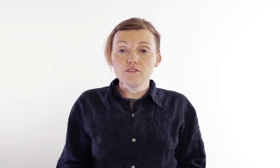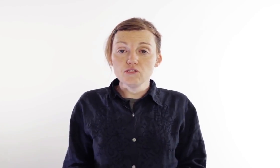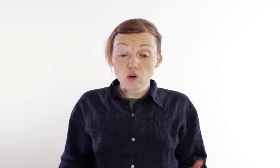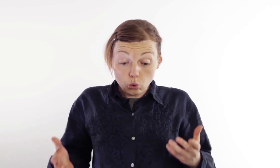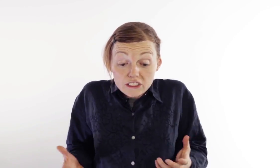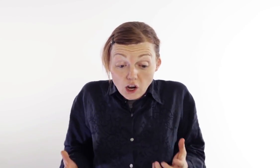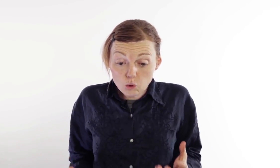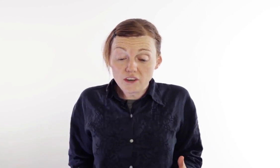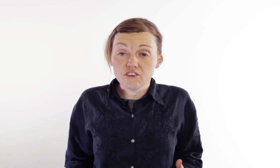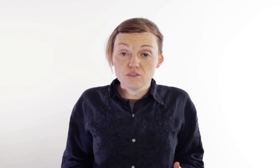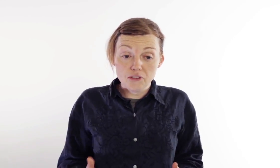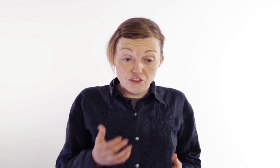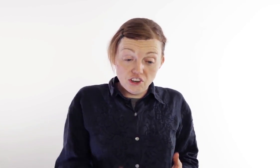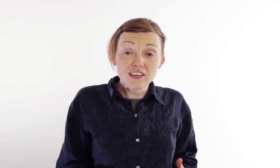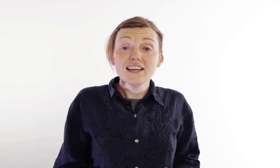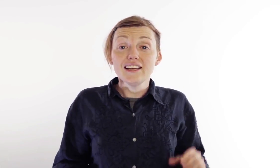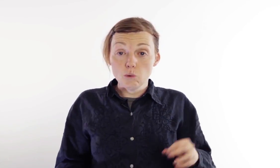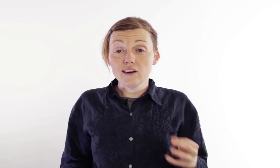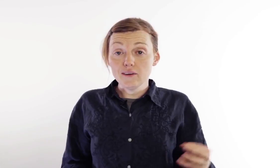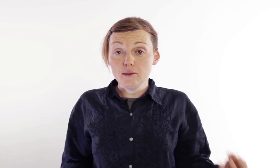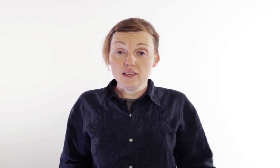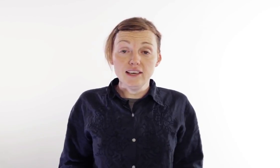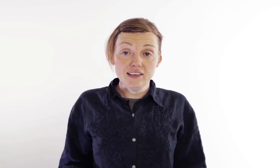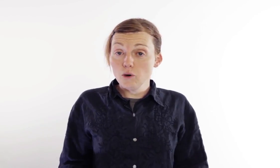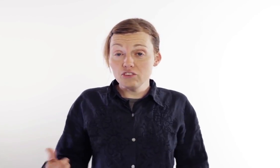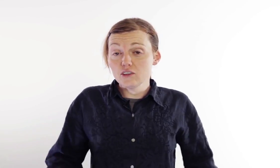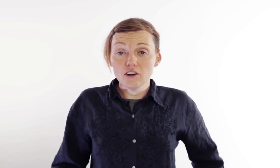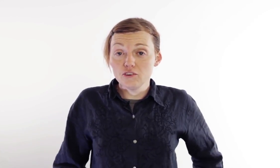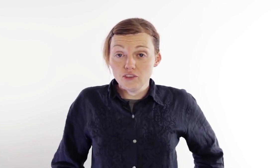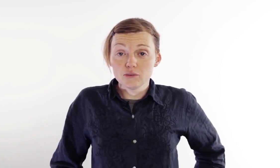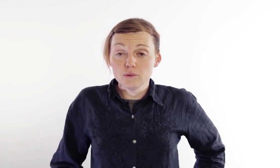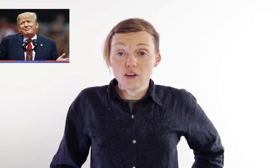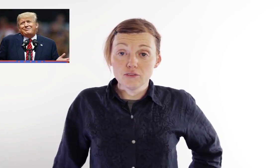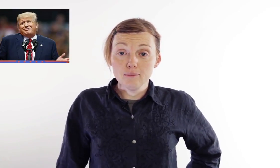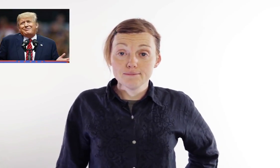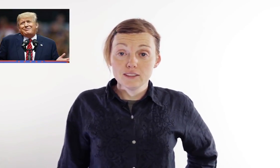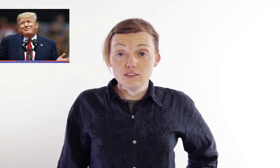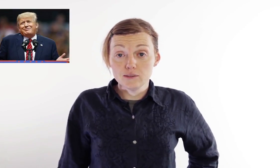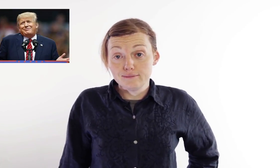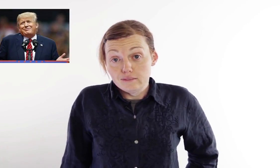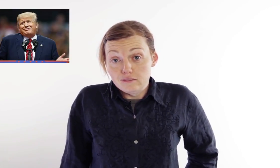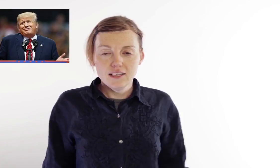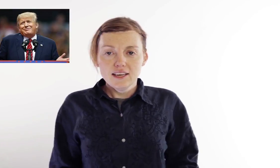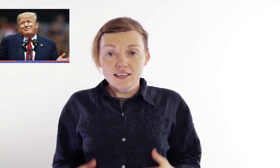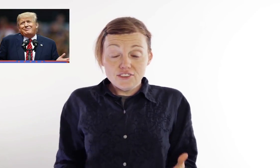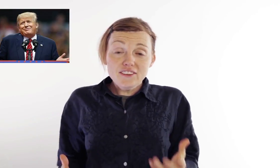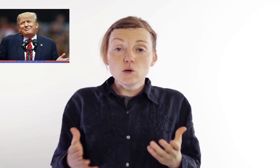interviews and only got questions about their junk and where and how they pee, and it wasn't in a Russian hotel room with Donald Trump. So it's like the